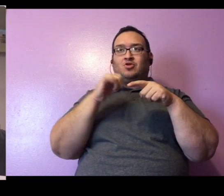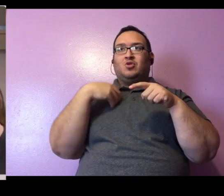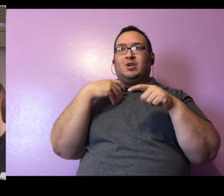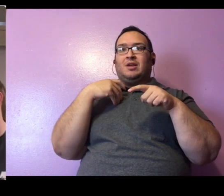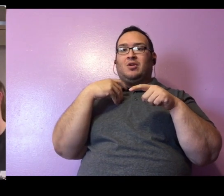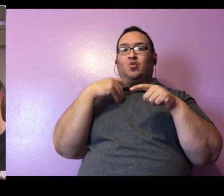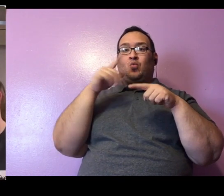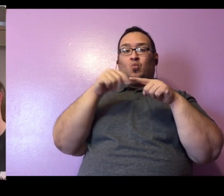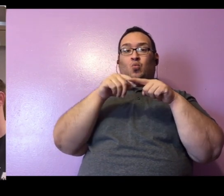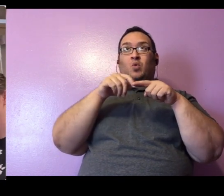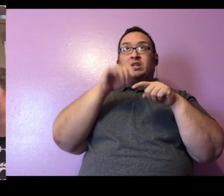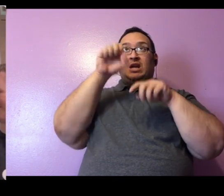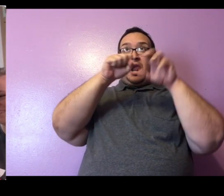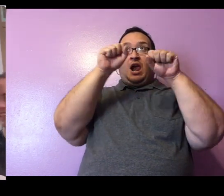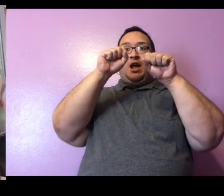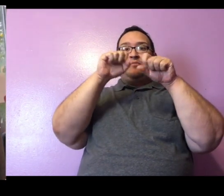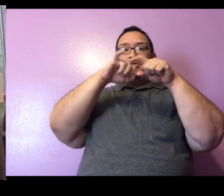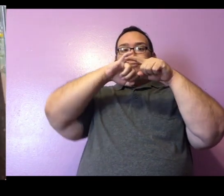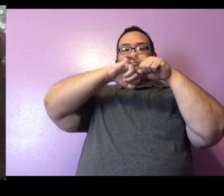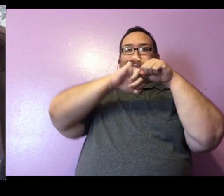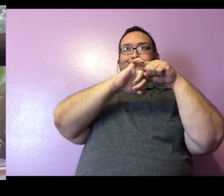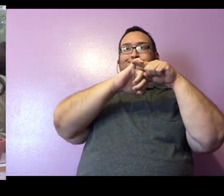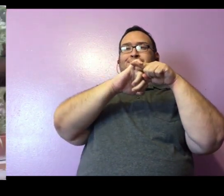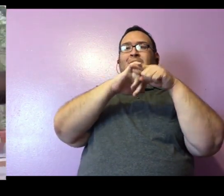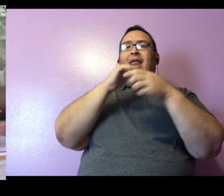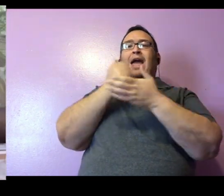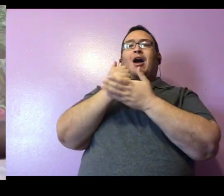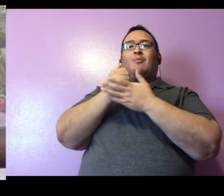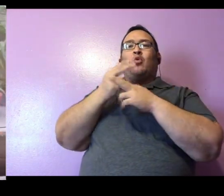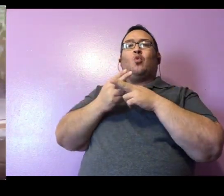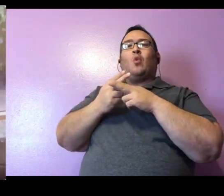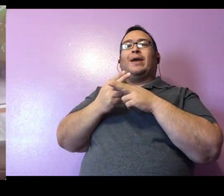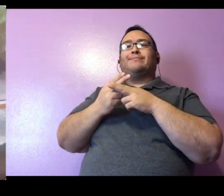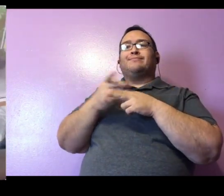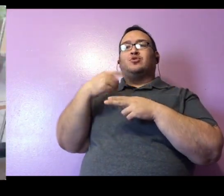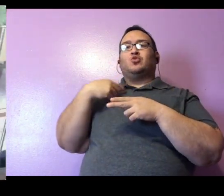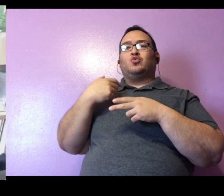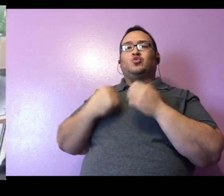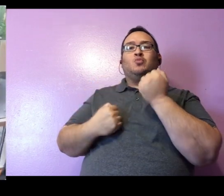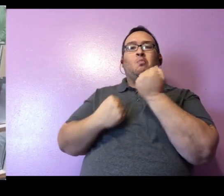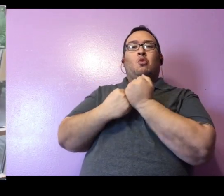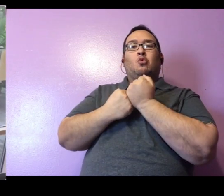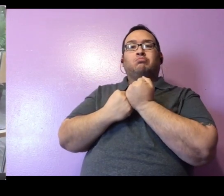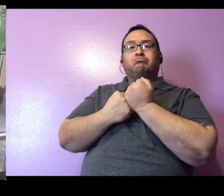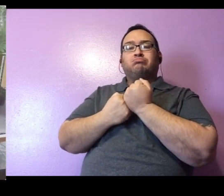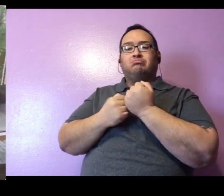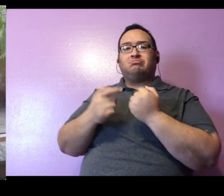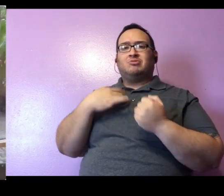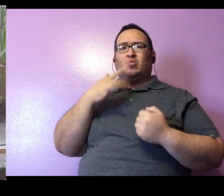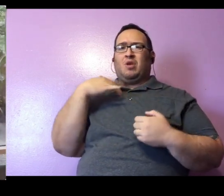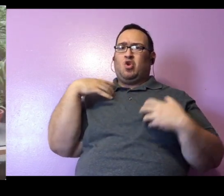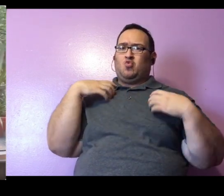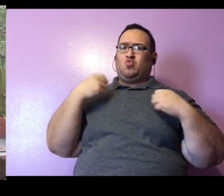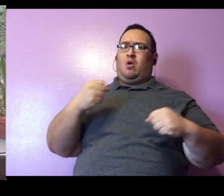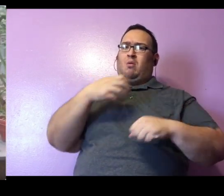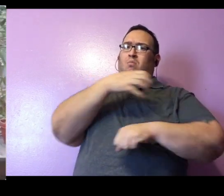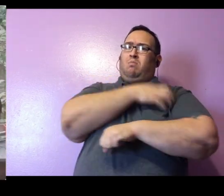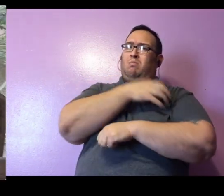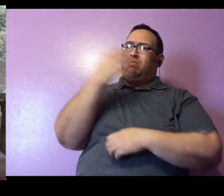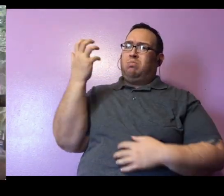her wrapping that tail around those branches and even supporting her weight with it. It is incredibly strong and powerful, and she